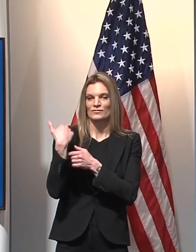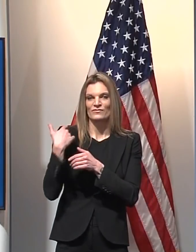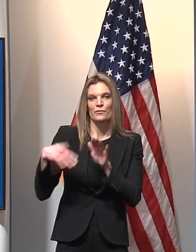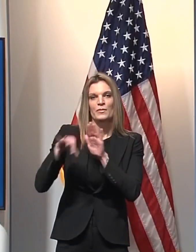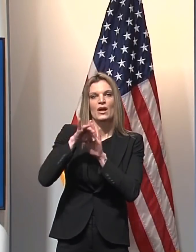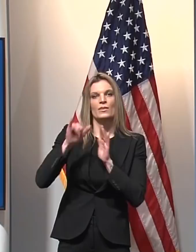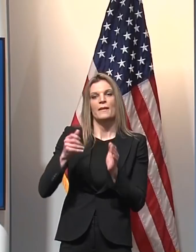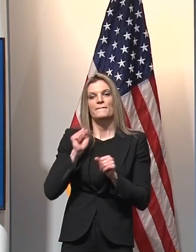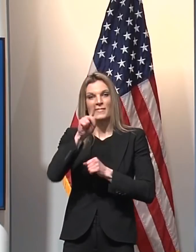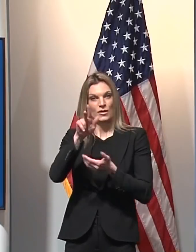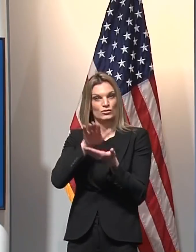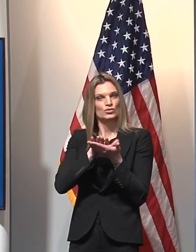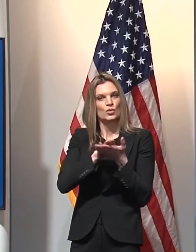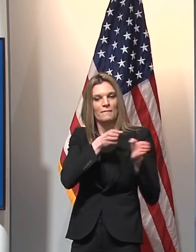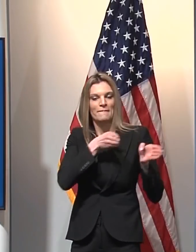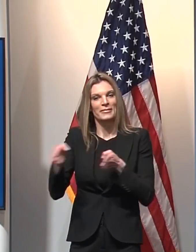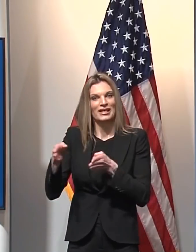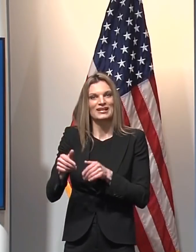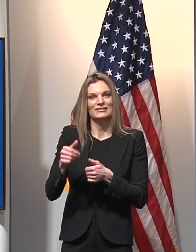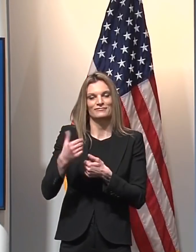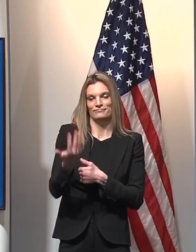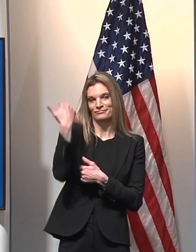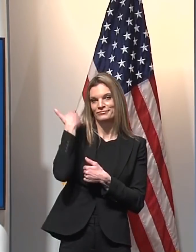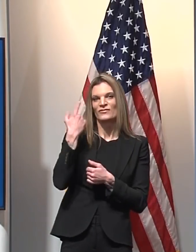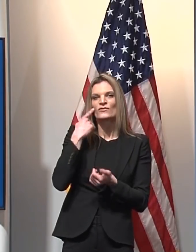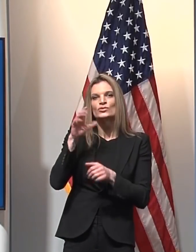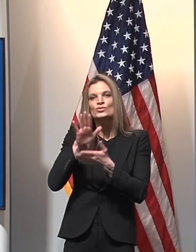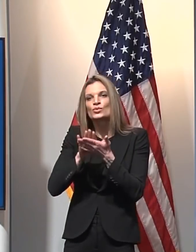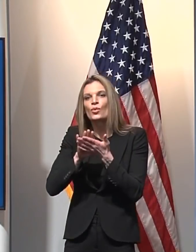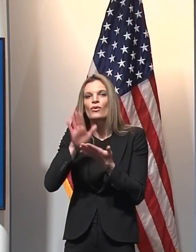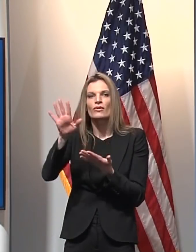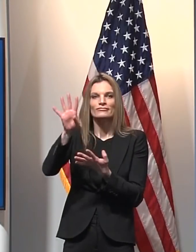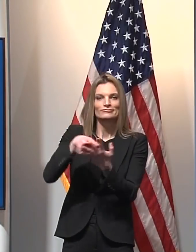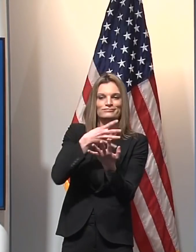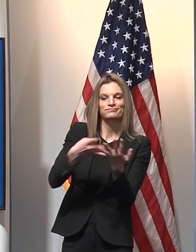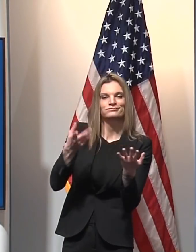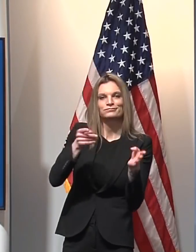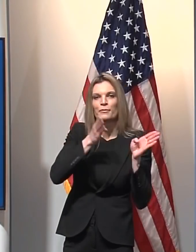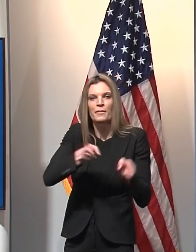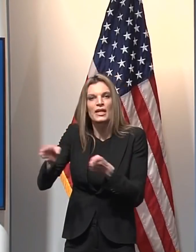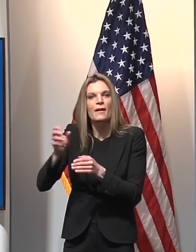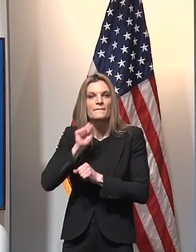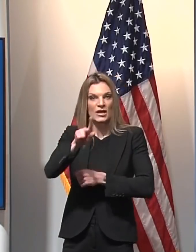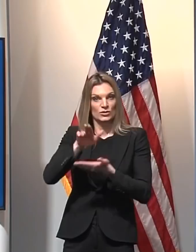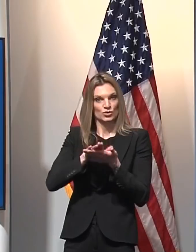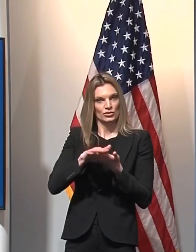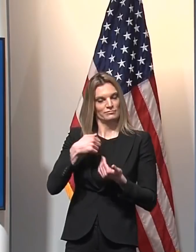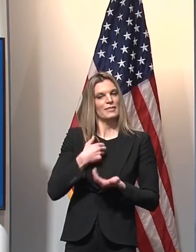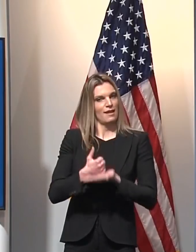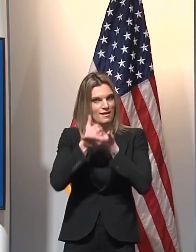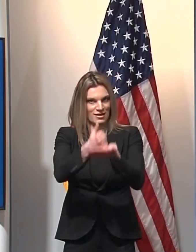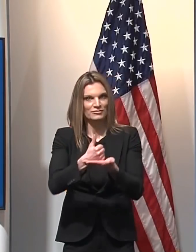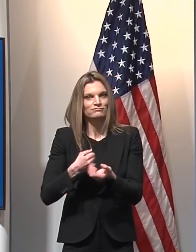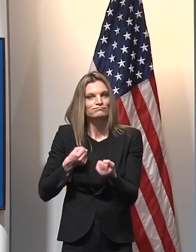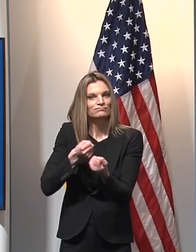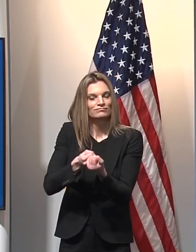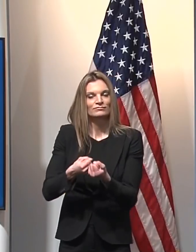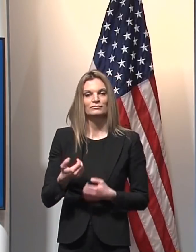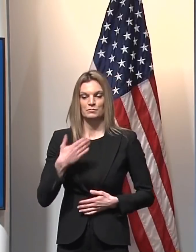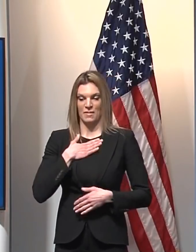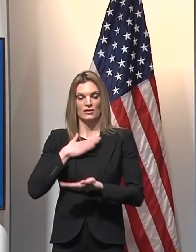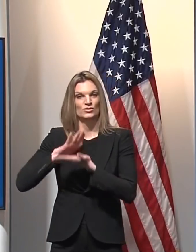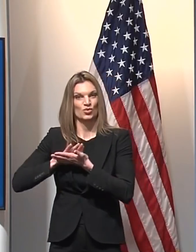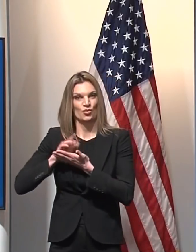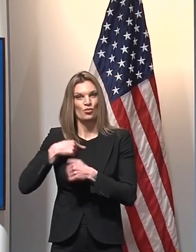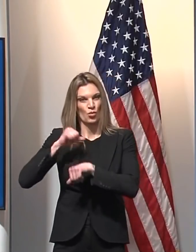School Roadmap with guidelines for schools across the state to implement for a safe return to school. In Godfrey Lee, we